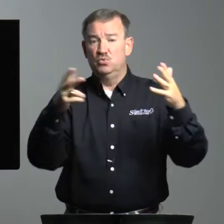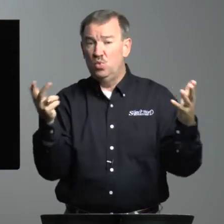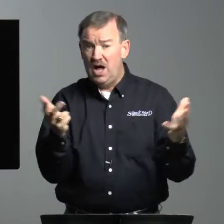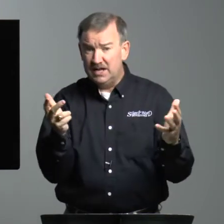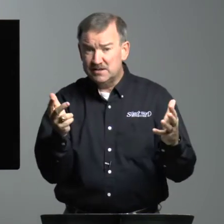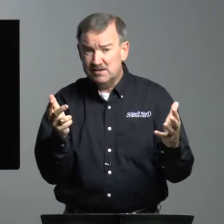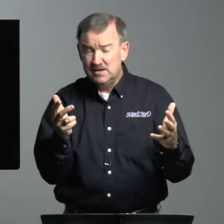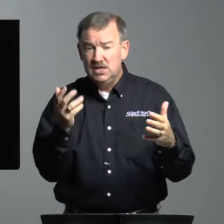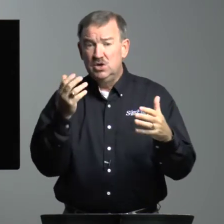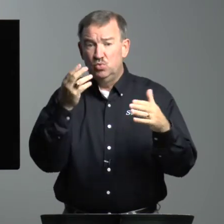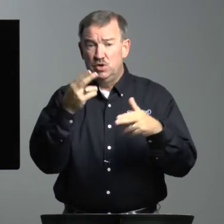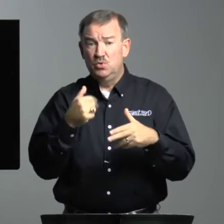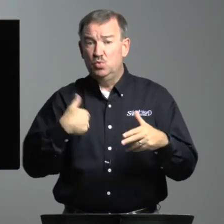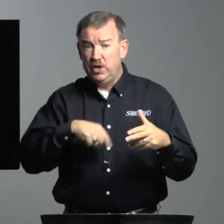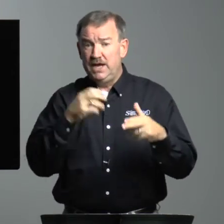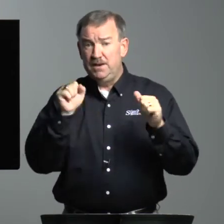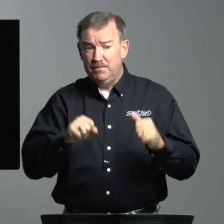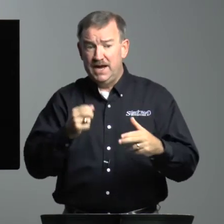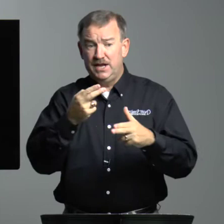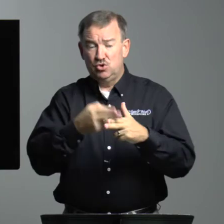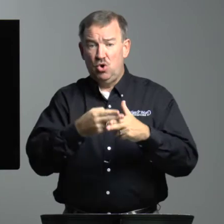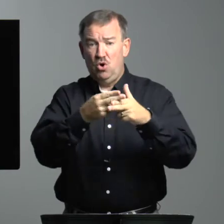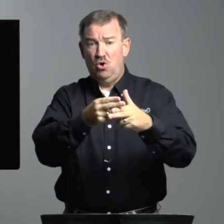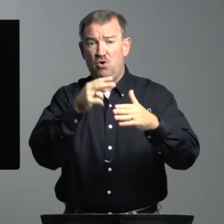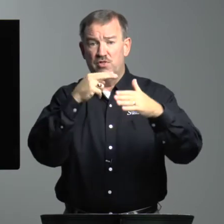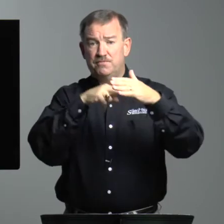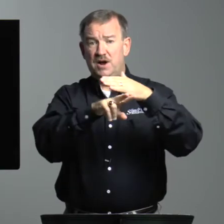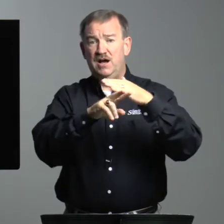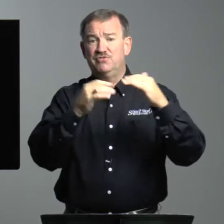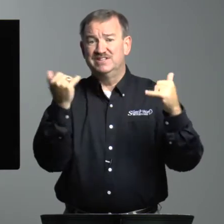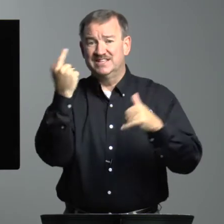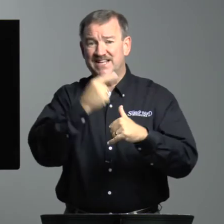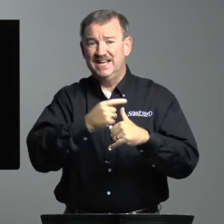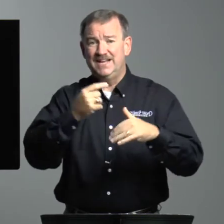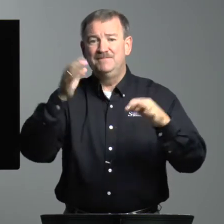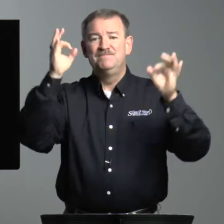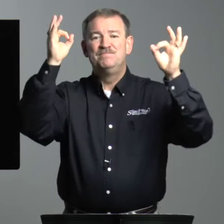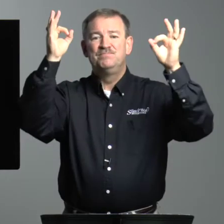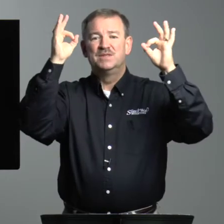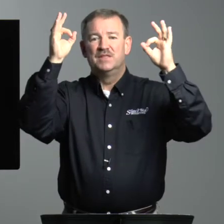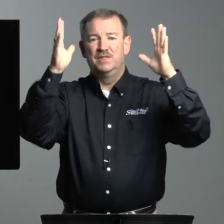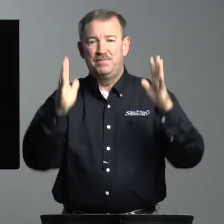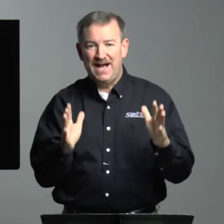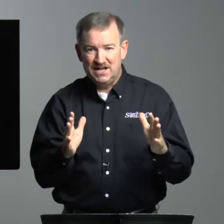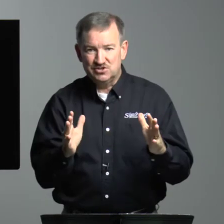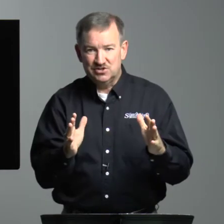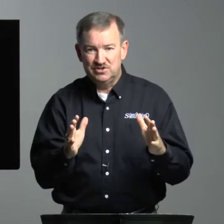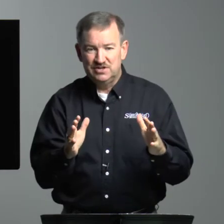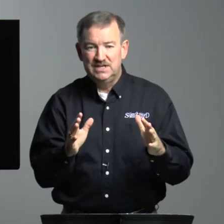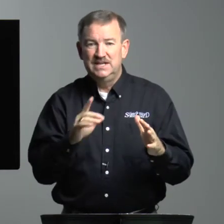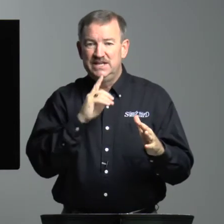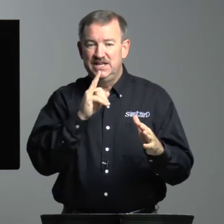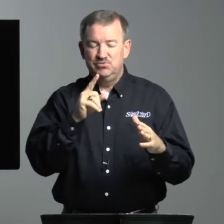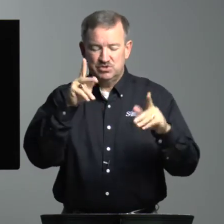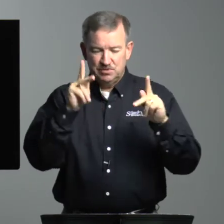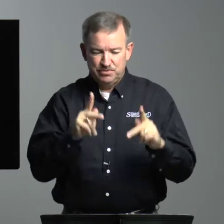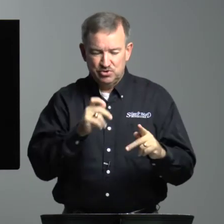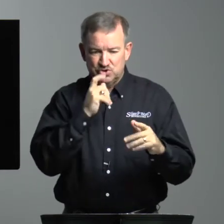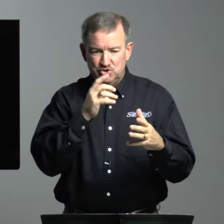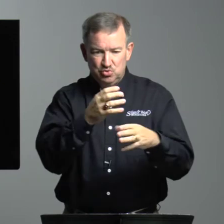what? We might call the prophet today the pastor. He was the person who